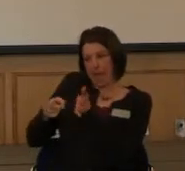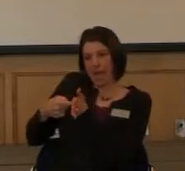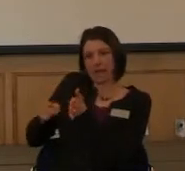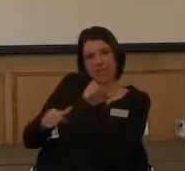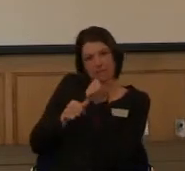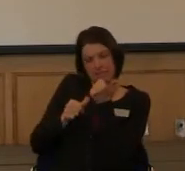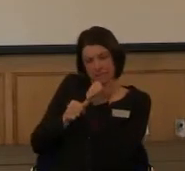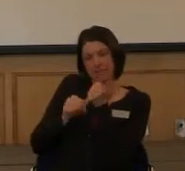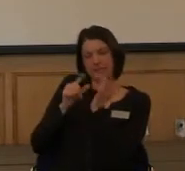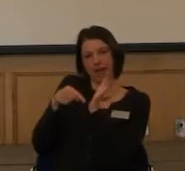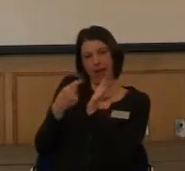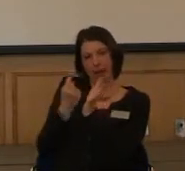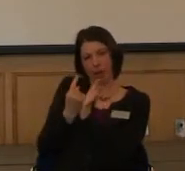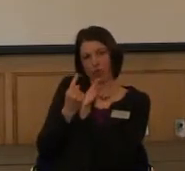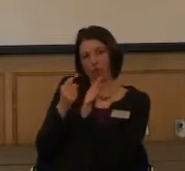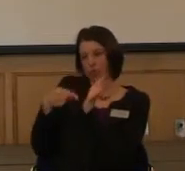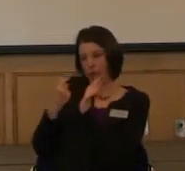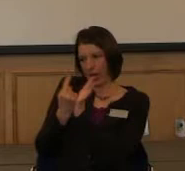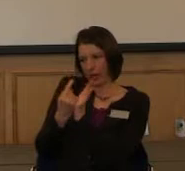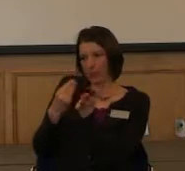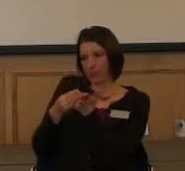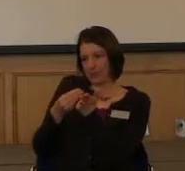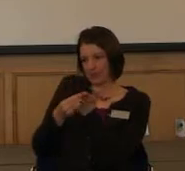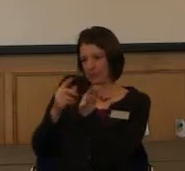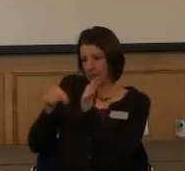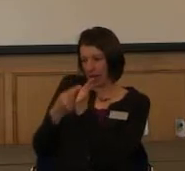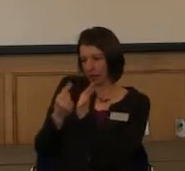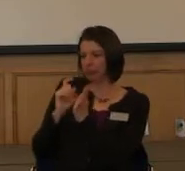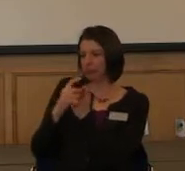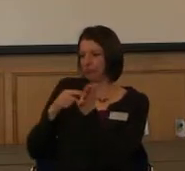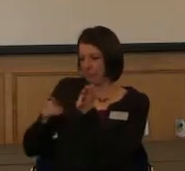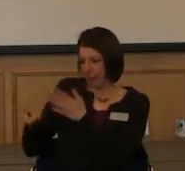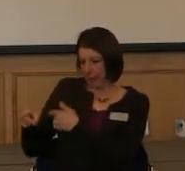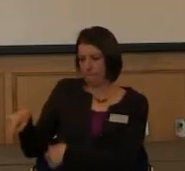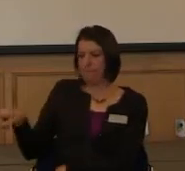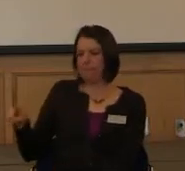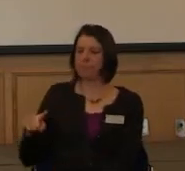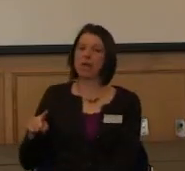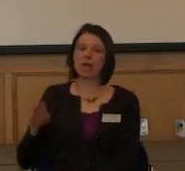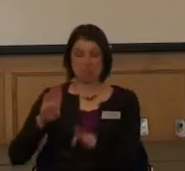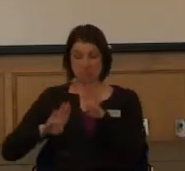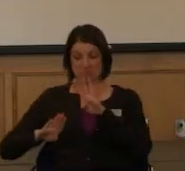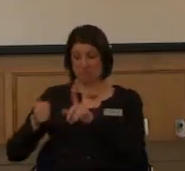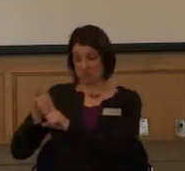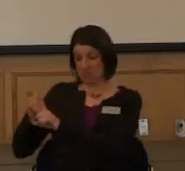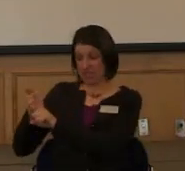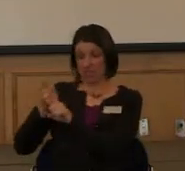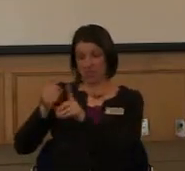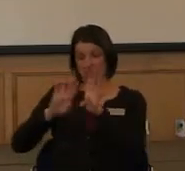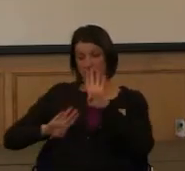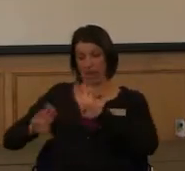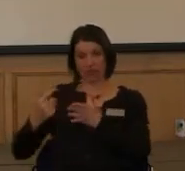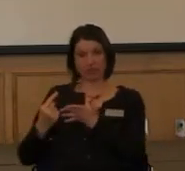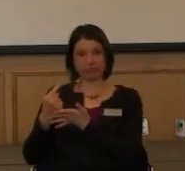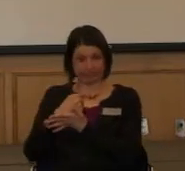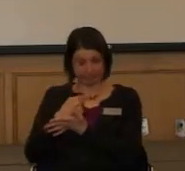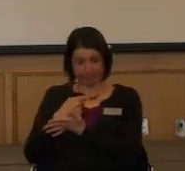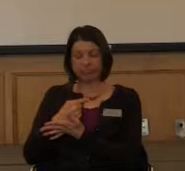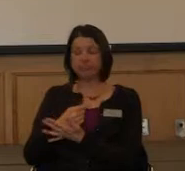wage to come in and help me do that. And they were both biology undergraduates, of course. And,